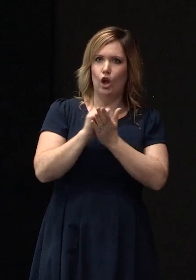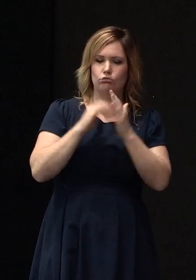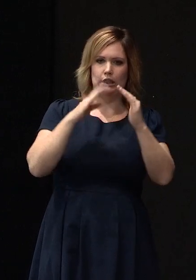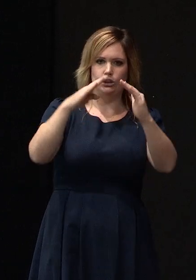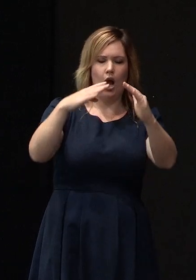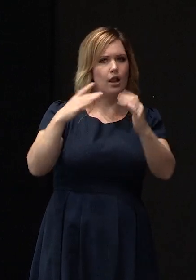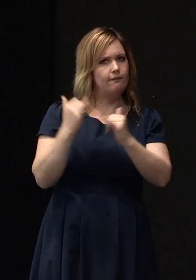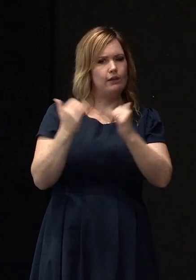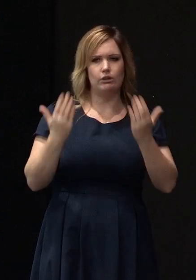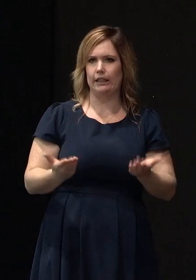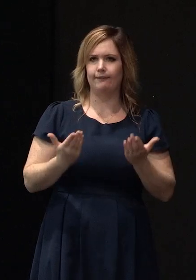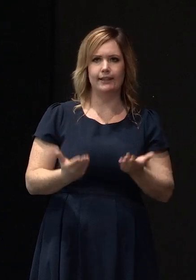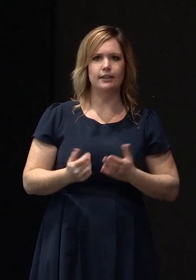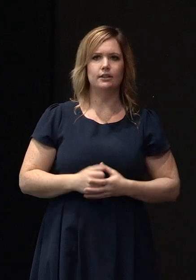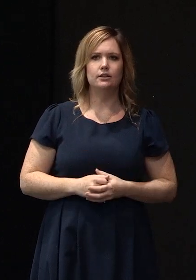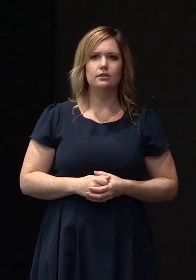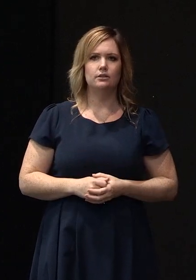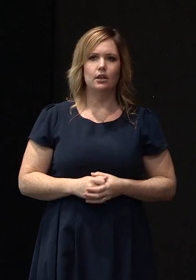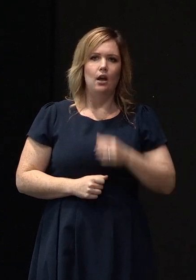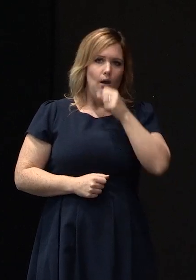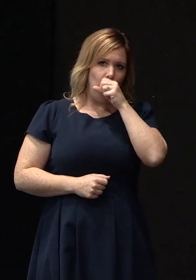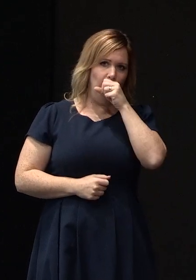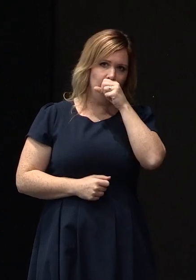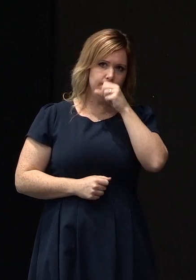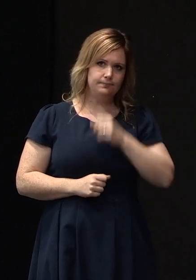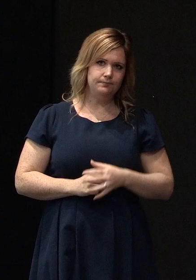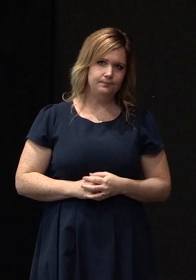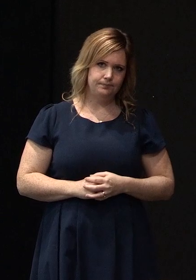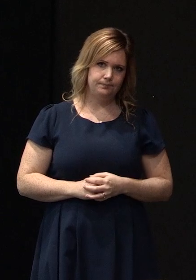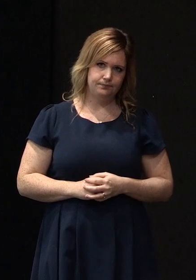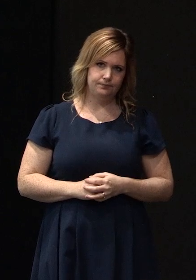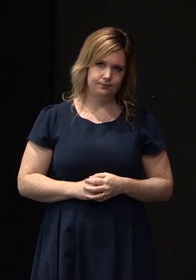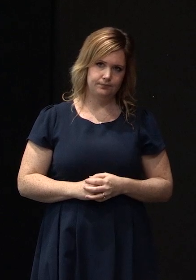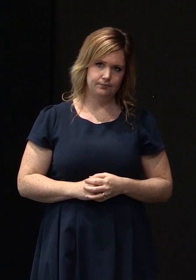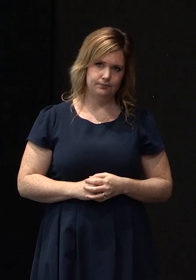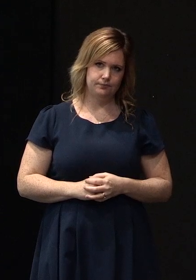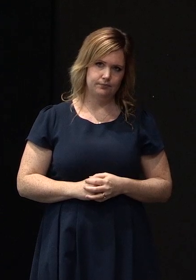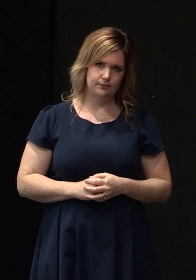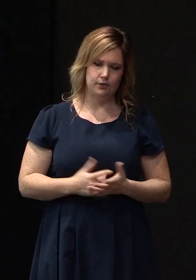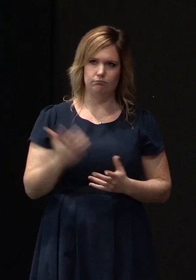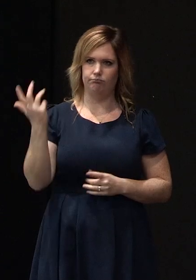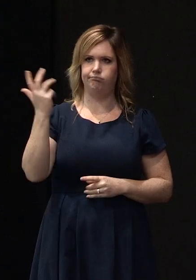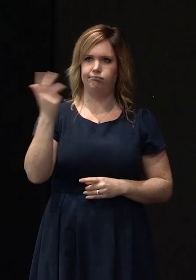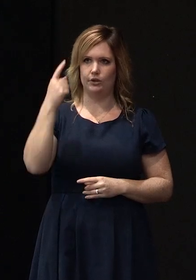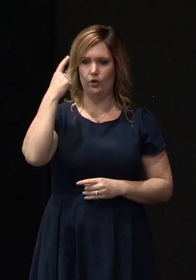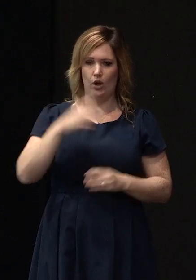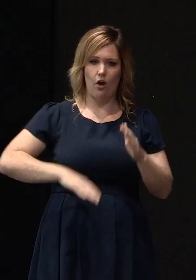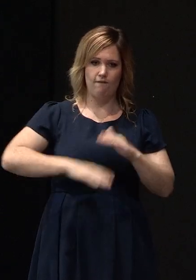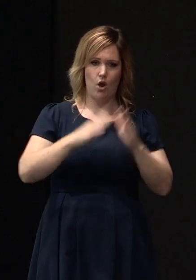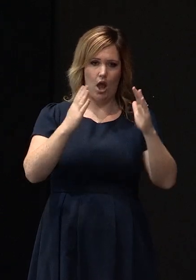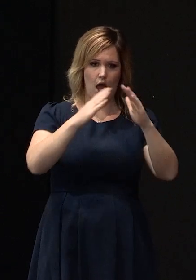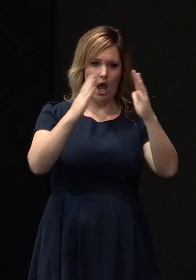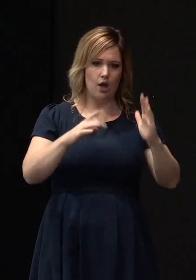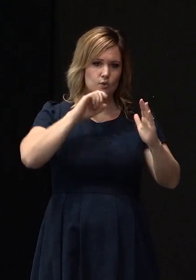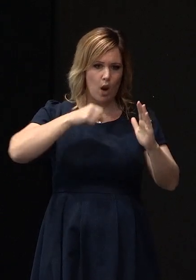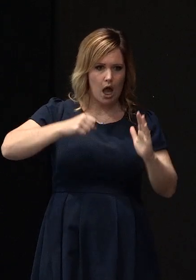very heavy so it's certainly it's fair for thought to think you're to jack a whole house up with a complete tile roof on